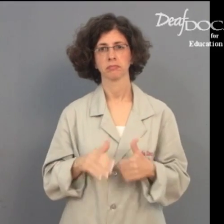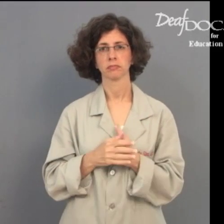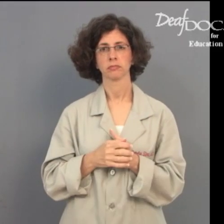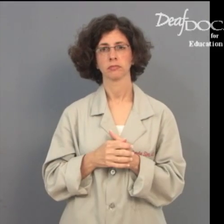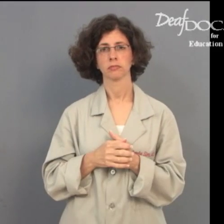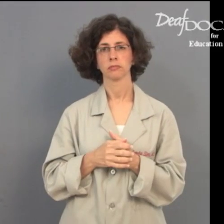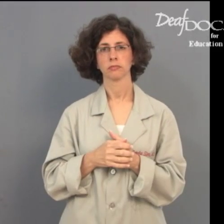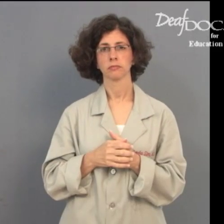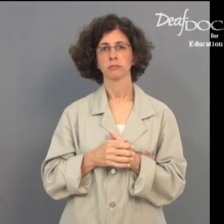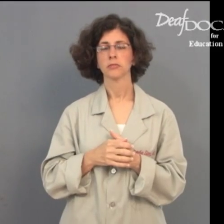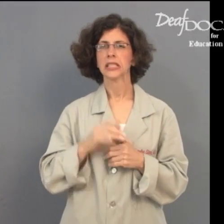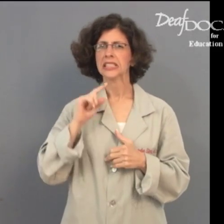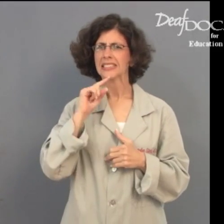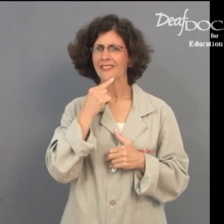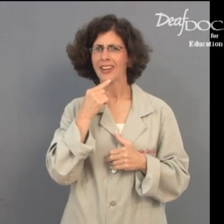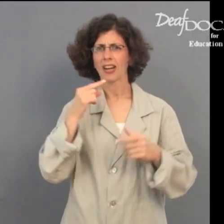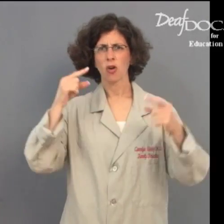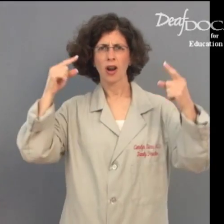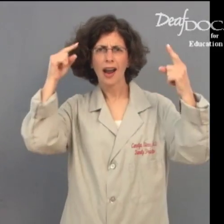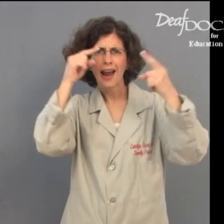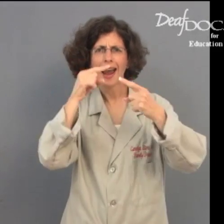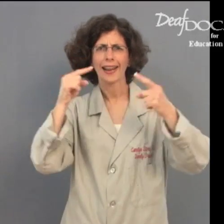You experience severe headaches.